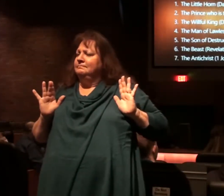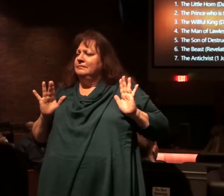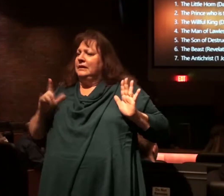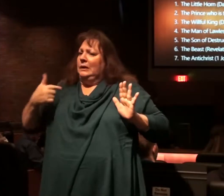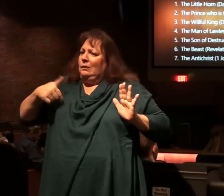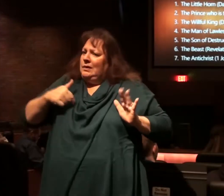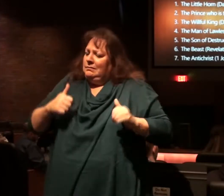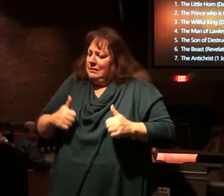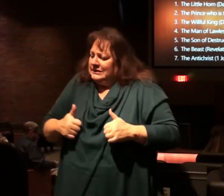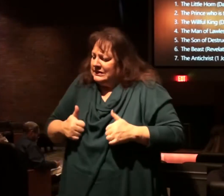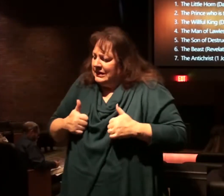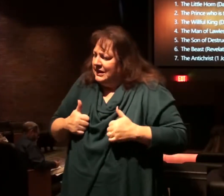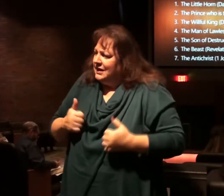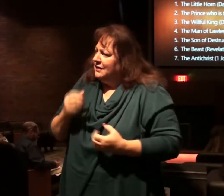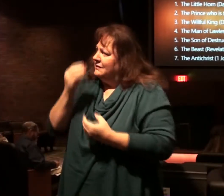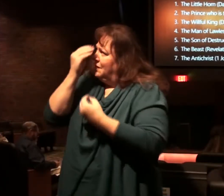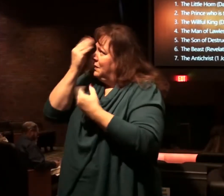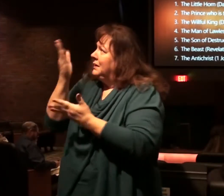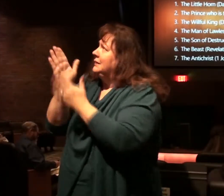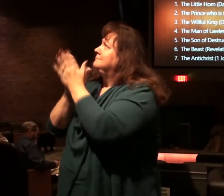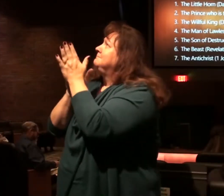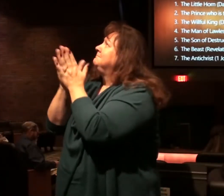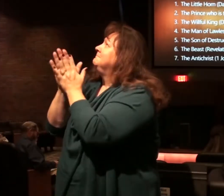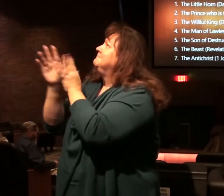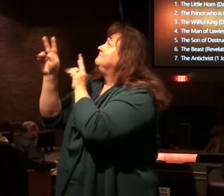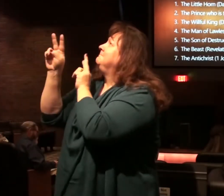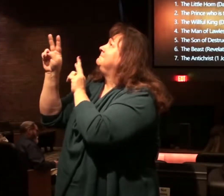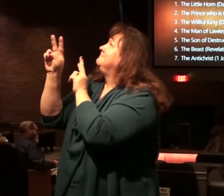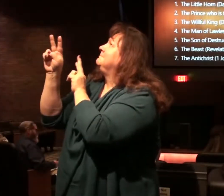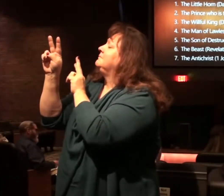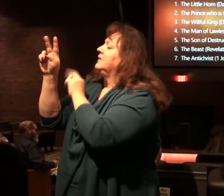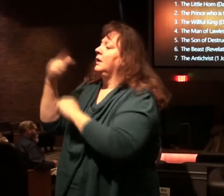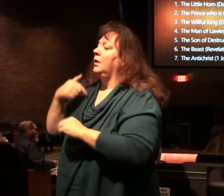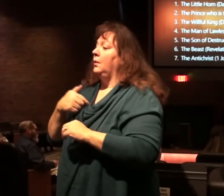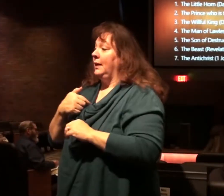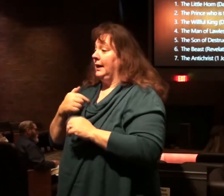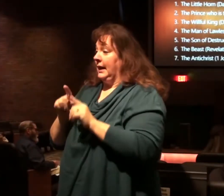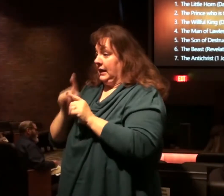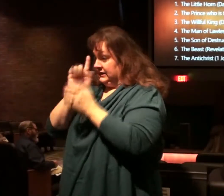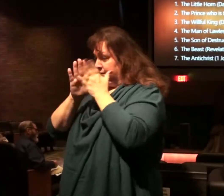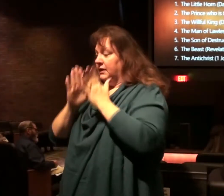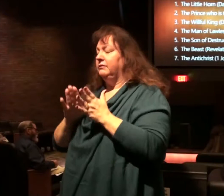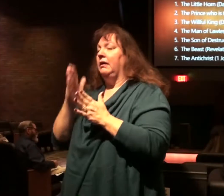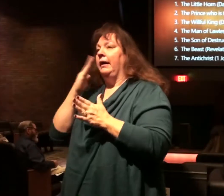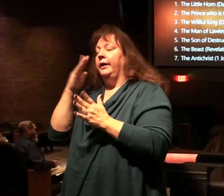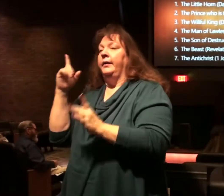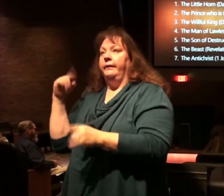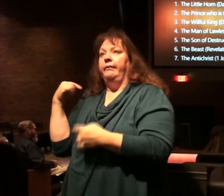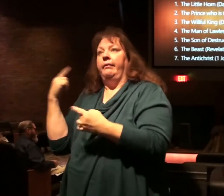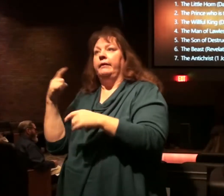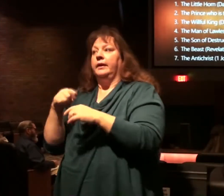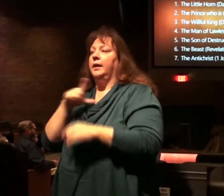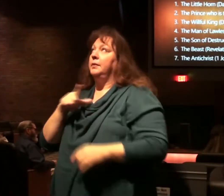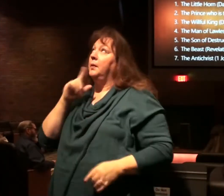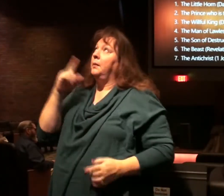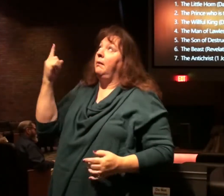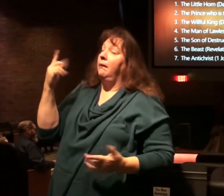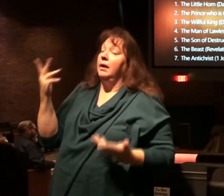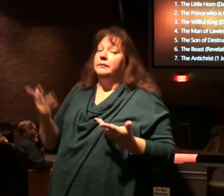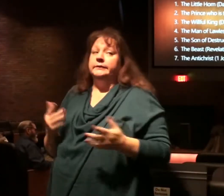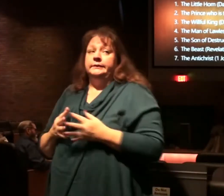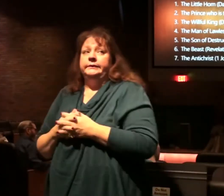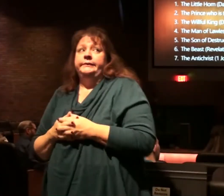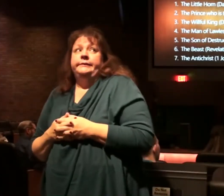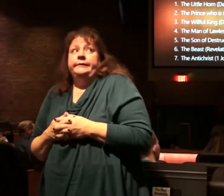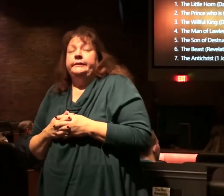We're to be living our lives in expectation. You're a Christian to say, well, I know, it's been a long time, the Lord's going to come sometime, time, but